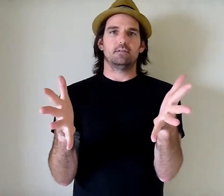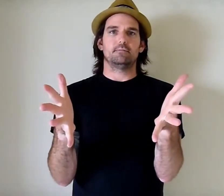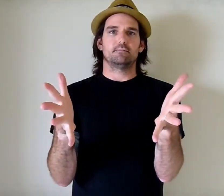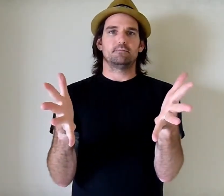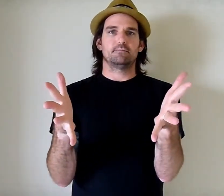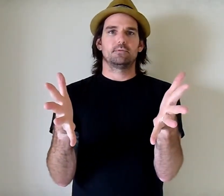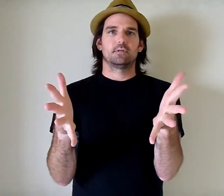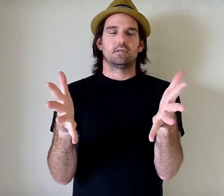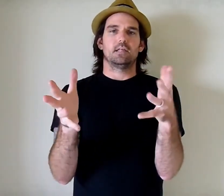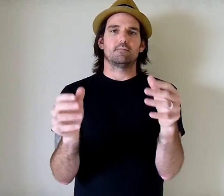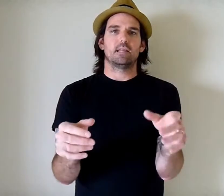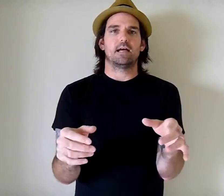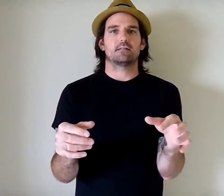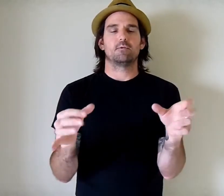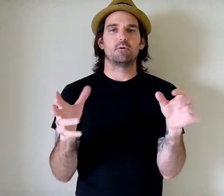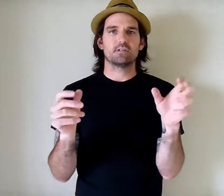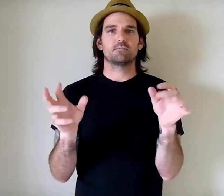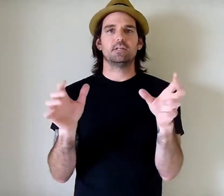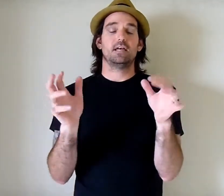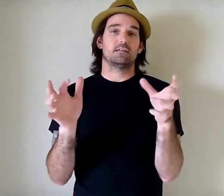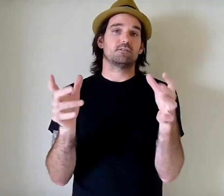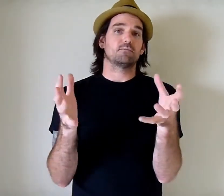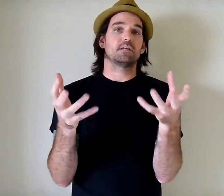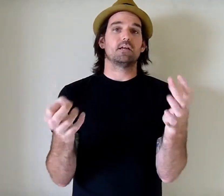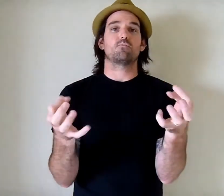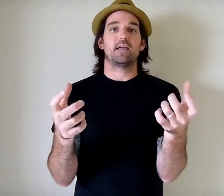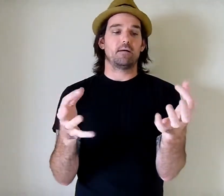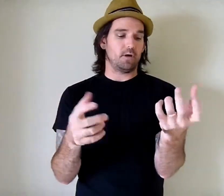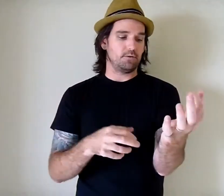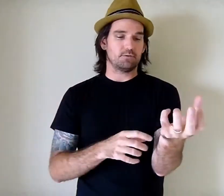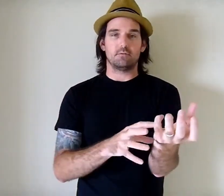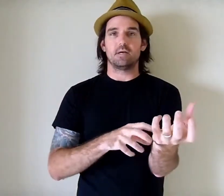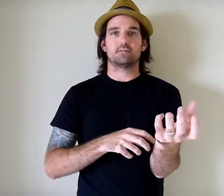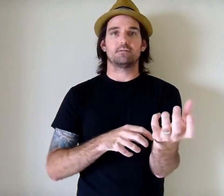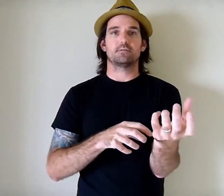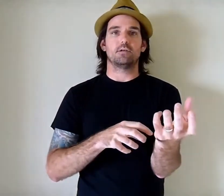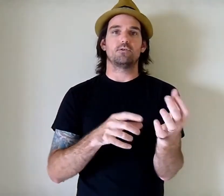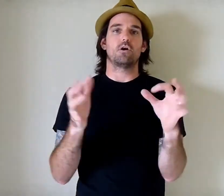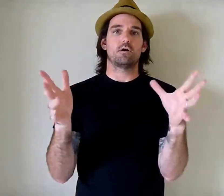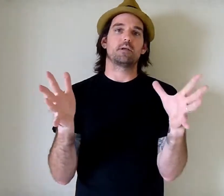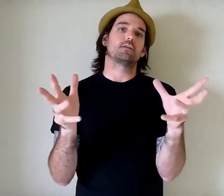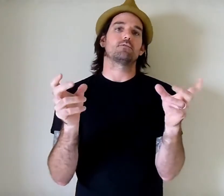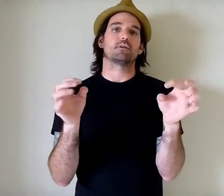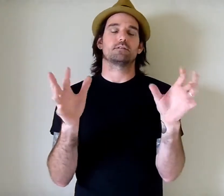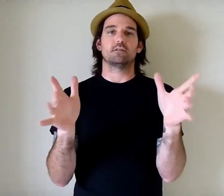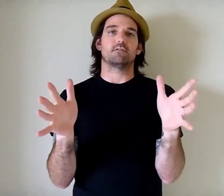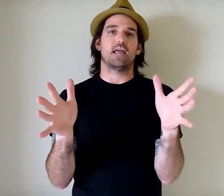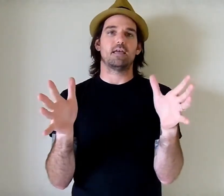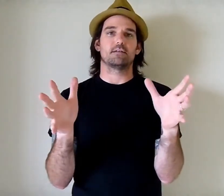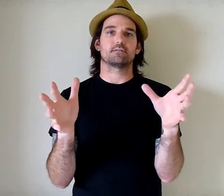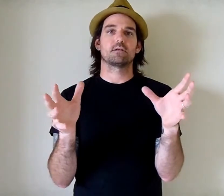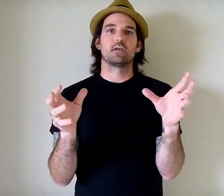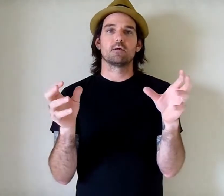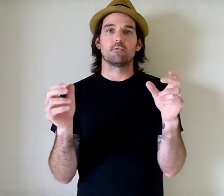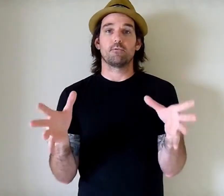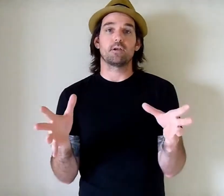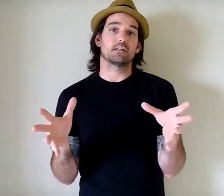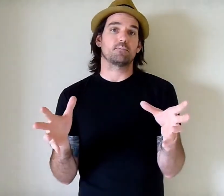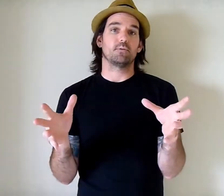and then relax them. And what this really does is it really does wake up all those little muscles in your arm and in your wrist and your hands before you get to